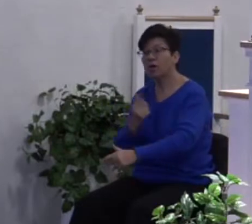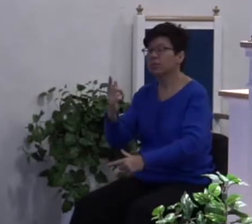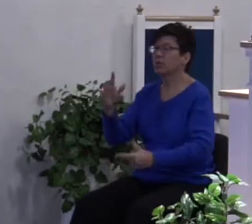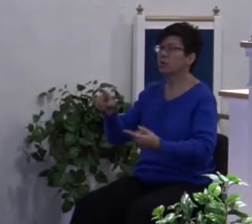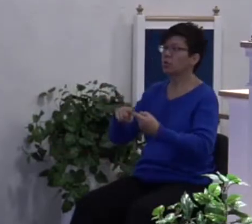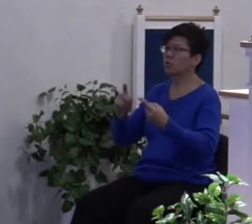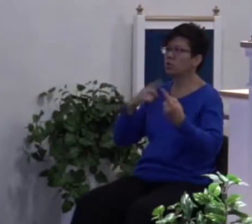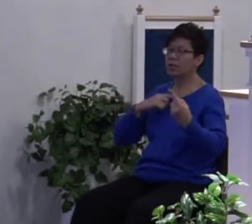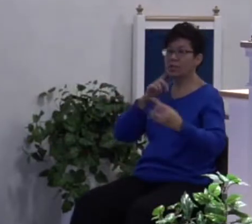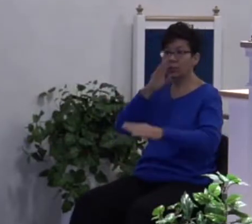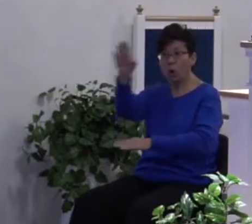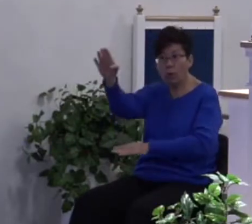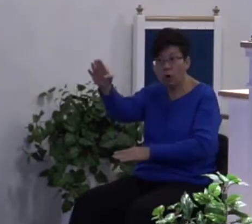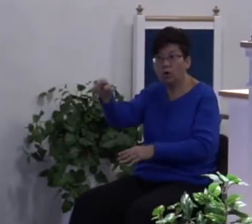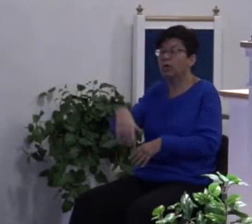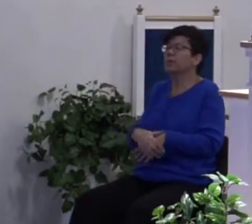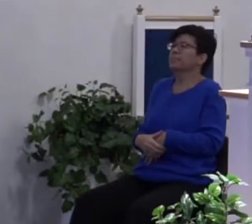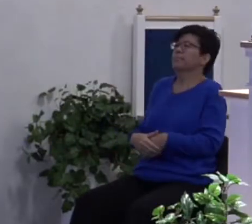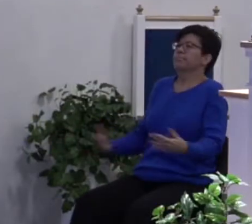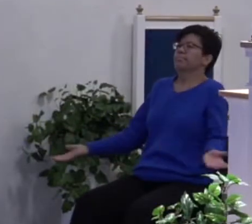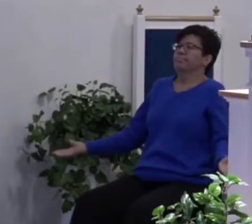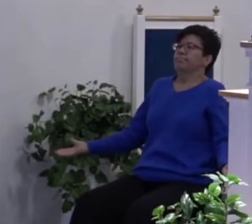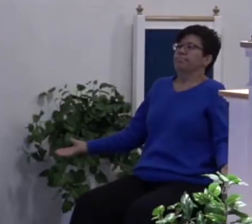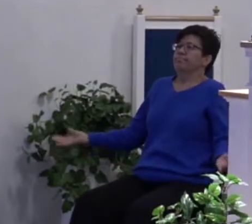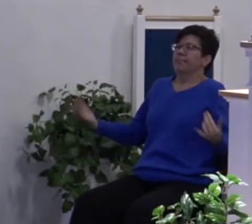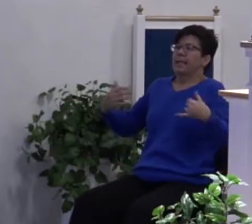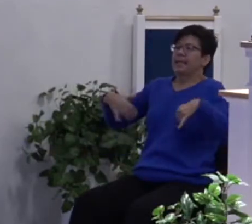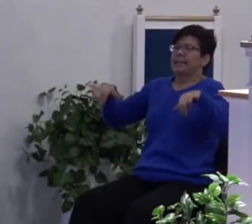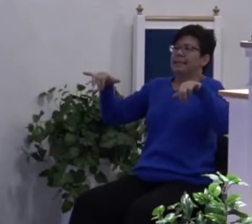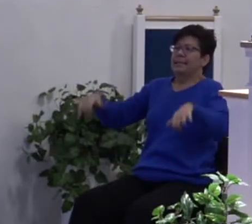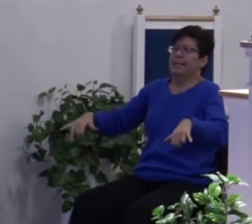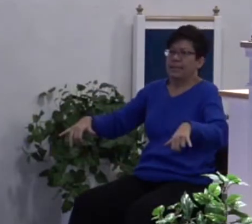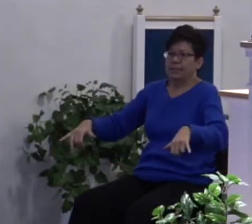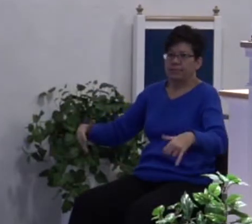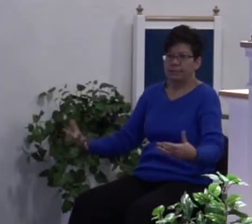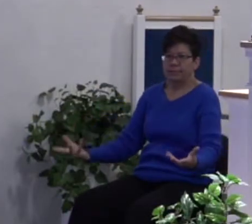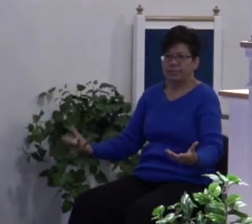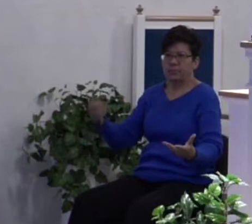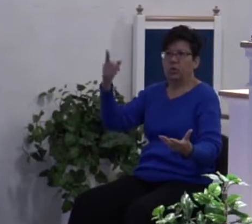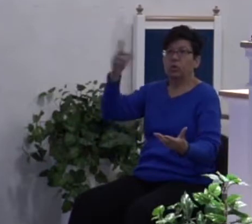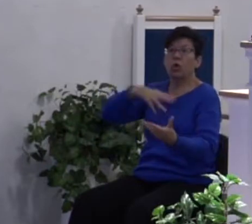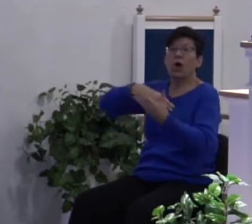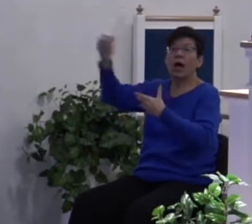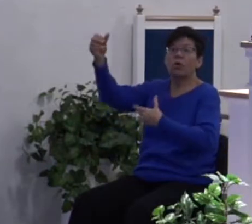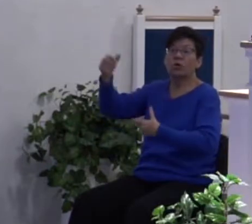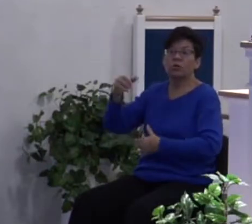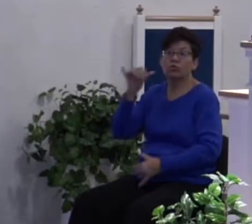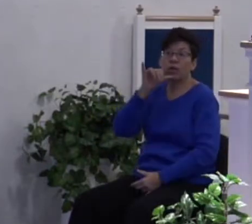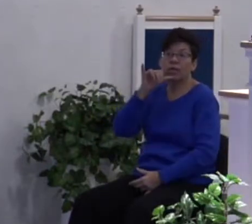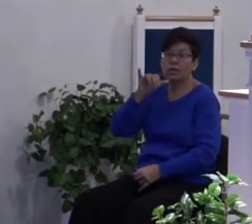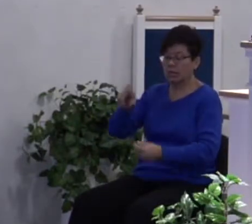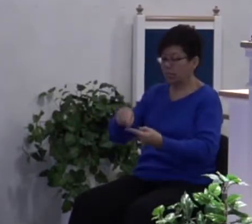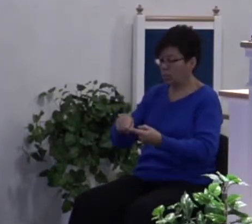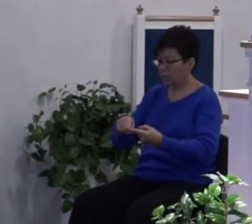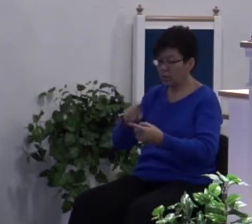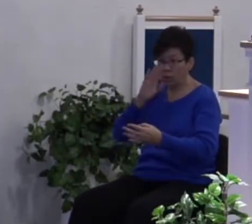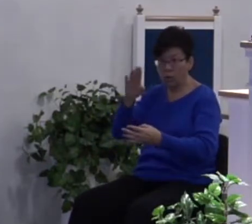sober you still just like you was. You can go out and drink but when you sober up you still